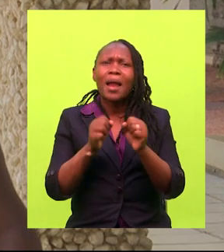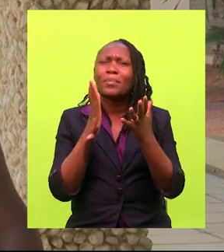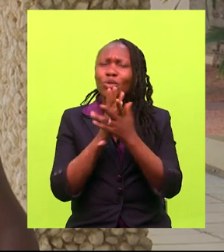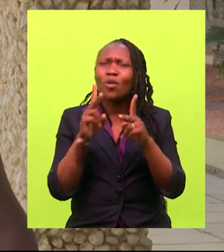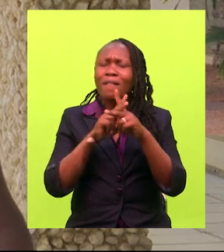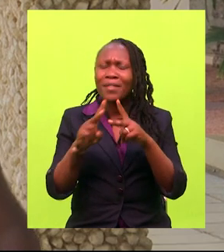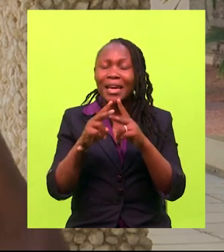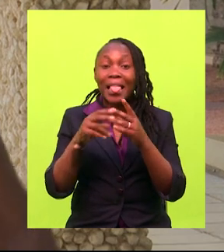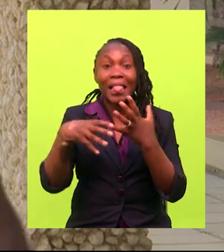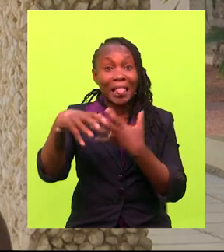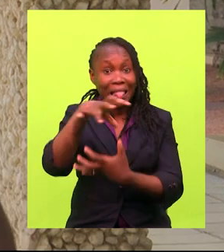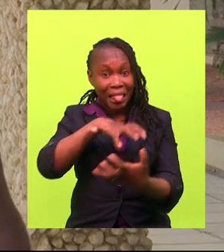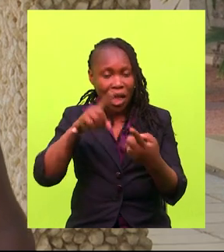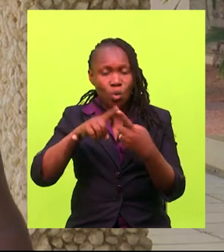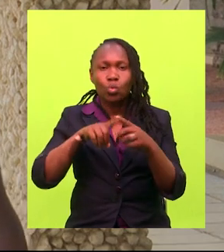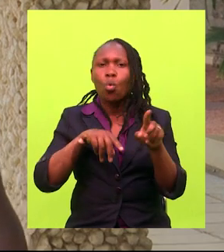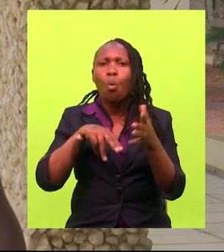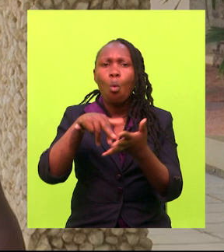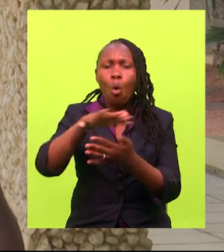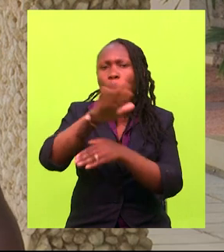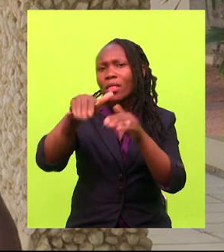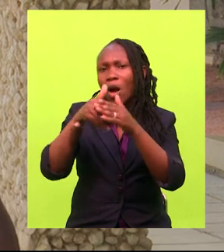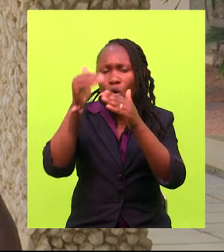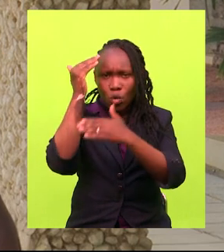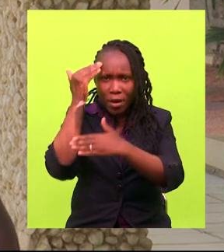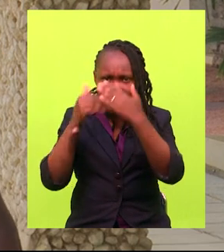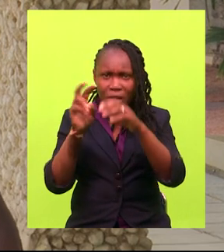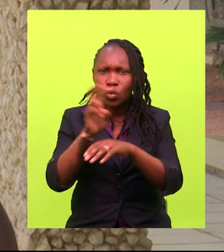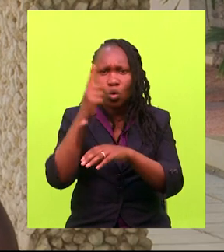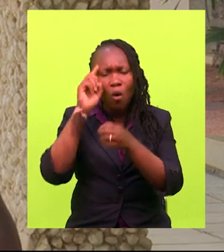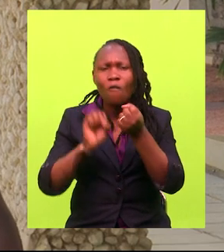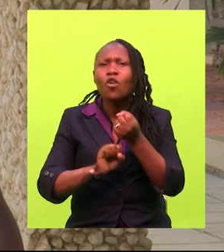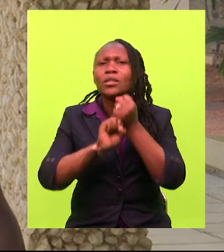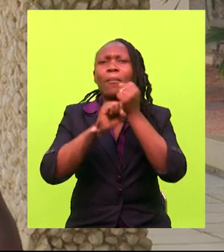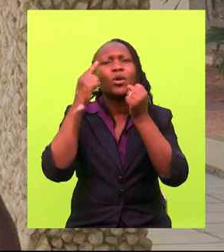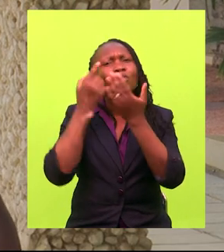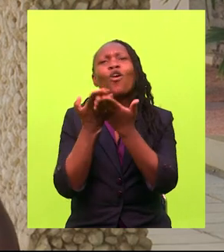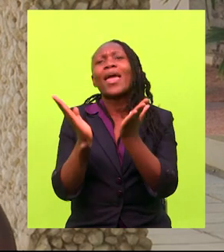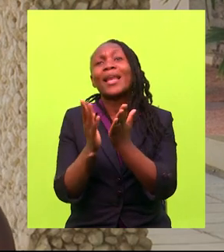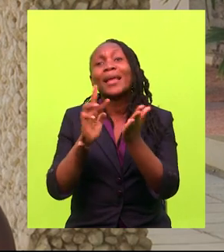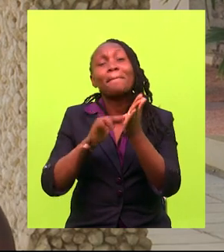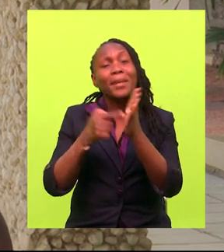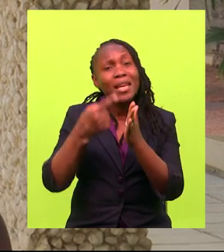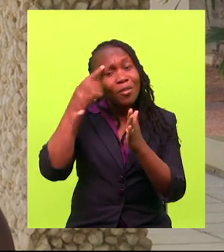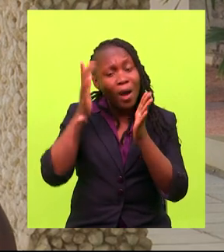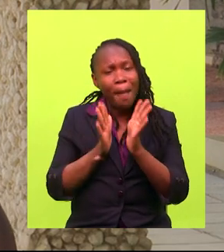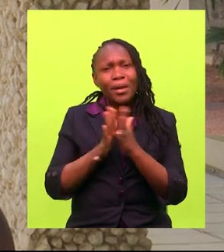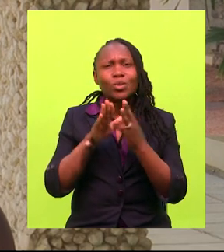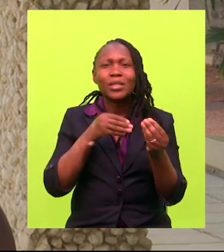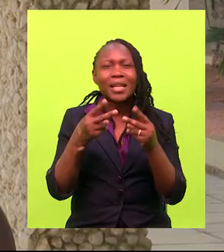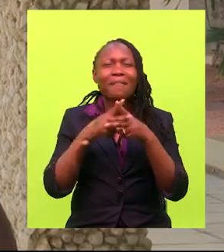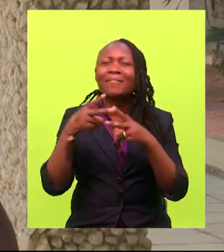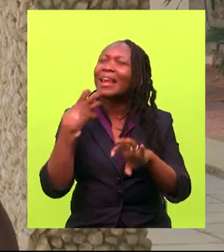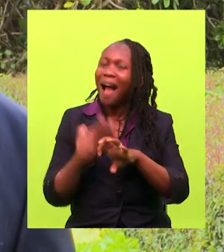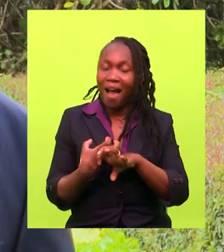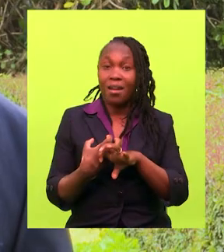navigate the complex university structure to seek support for anyone. But for people with disability, it's even more